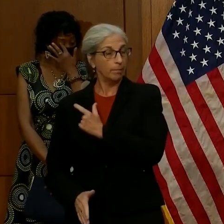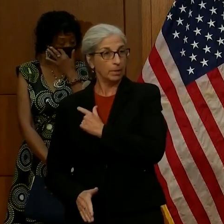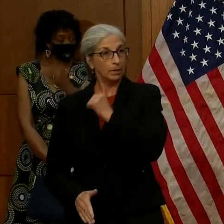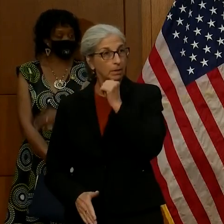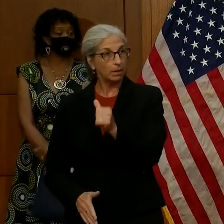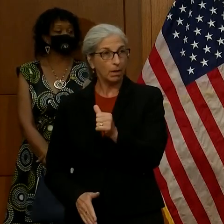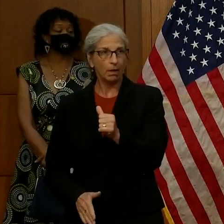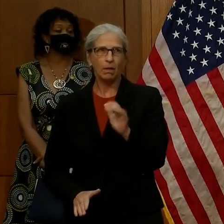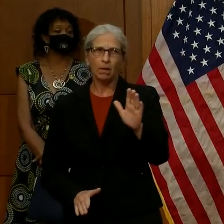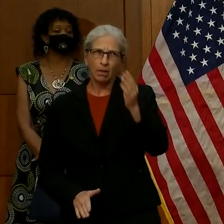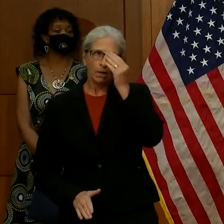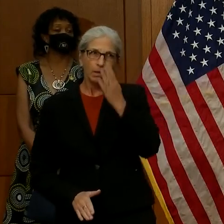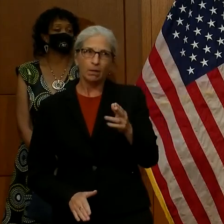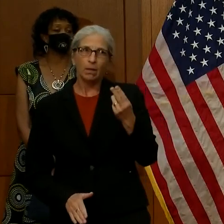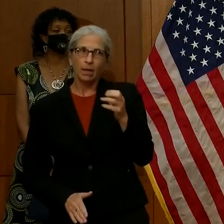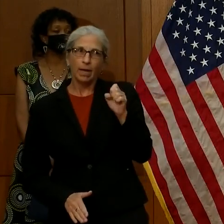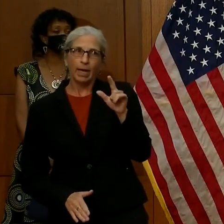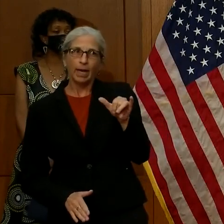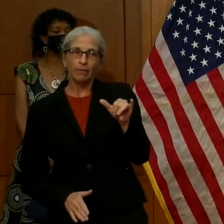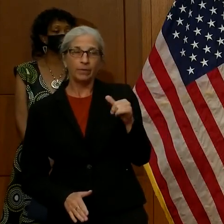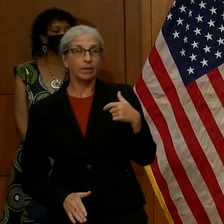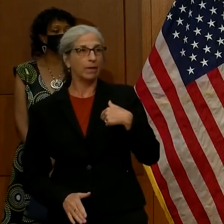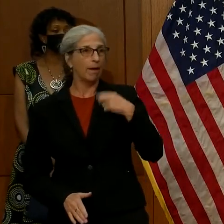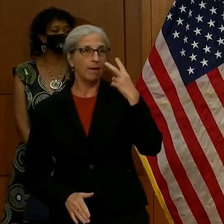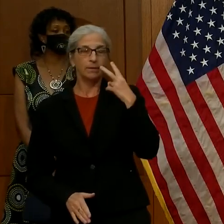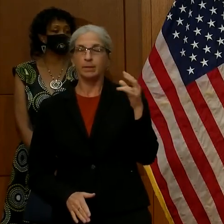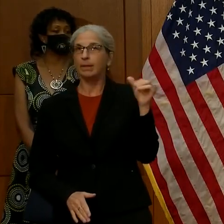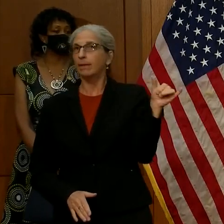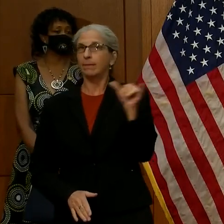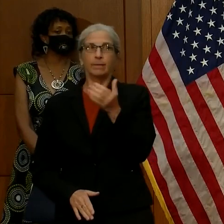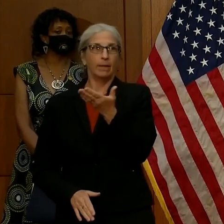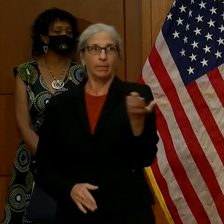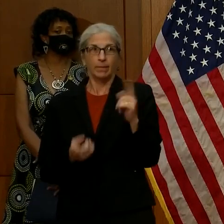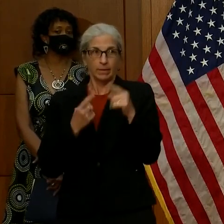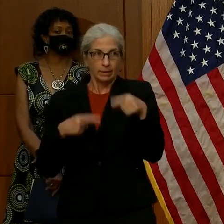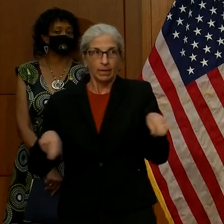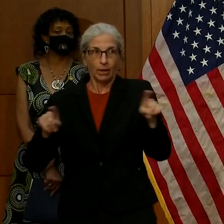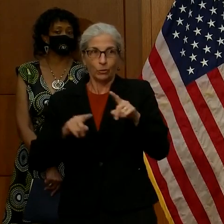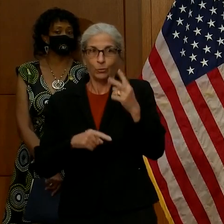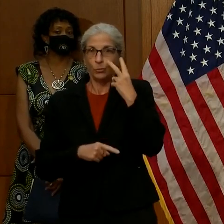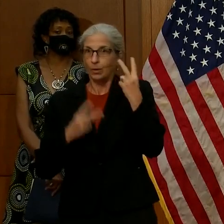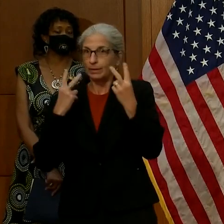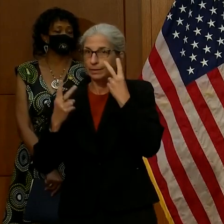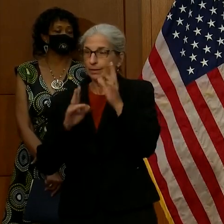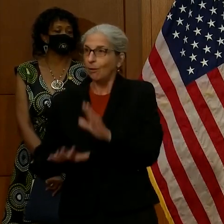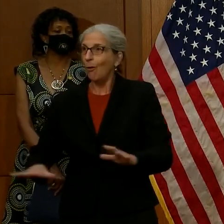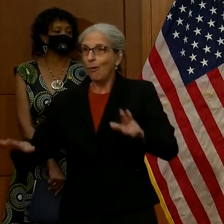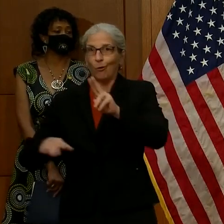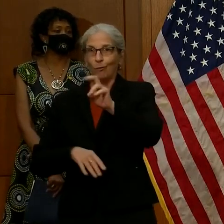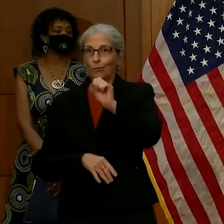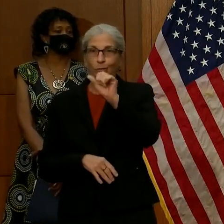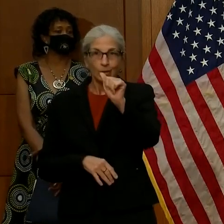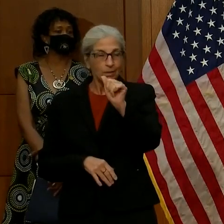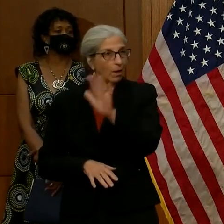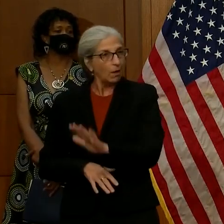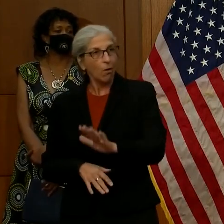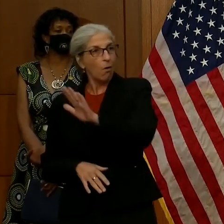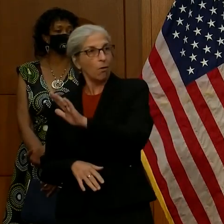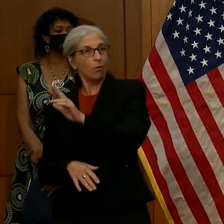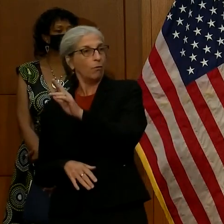you know, Henry, I see the same things that you all see around the country, around Virginia,